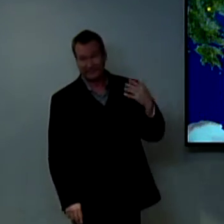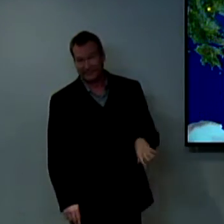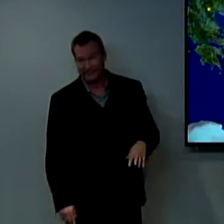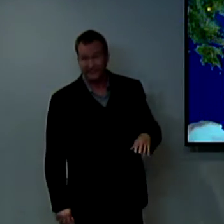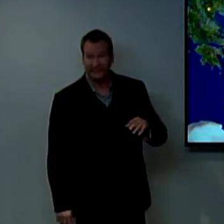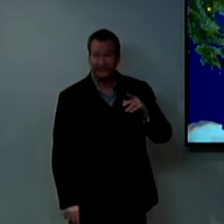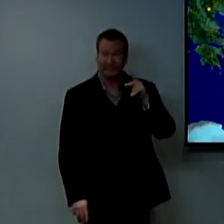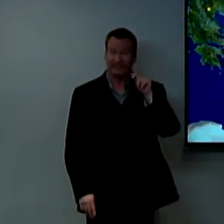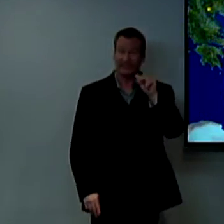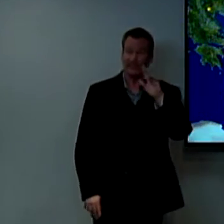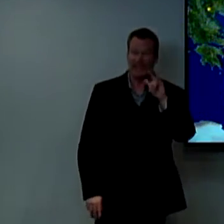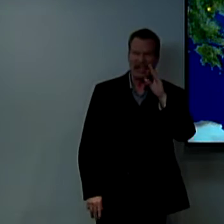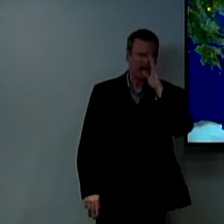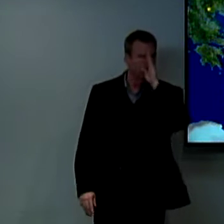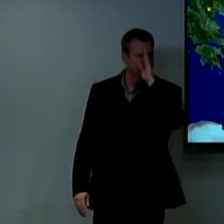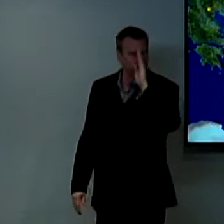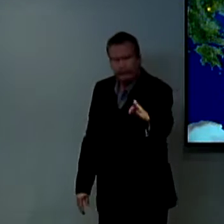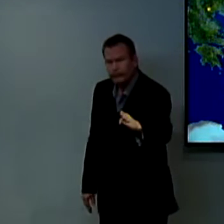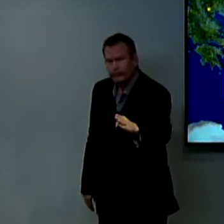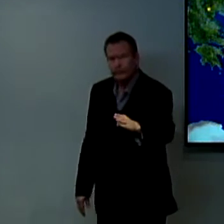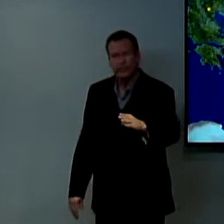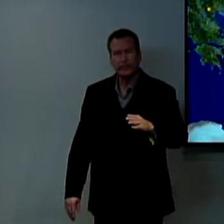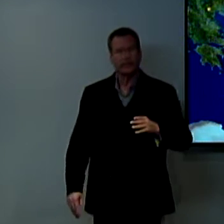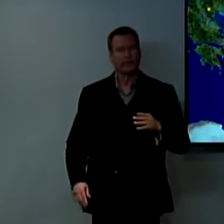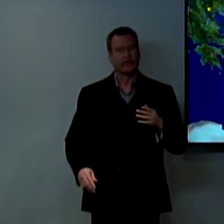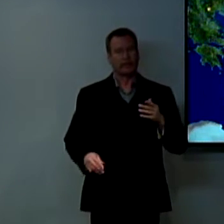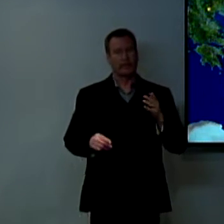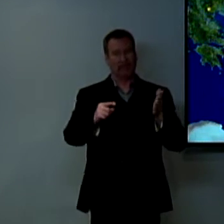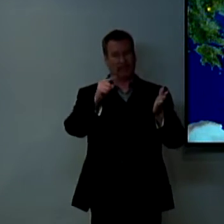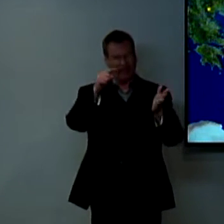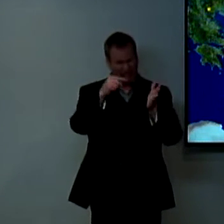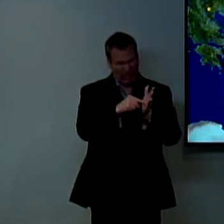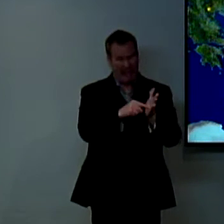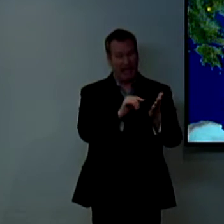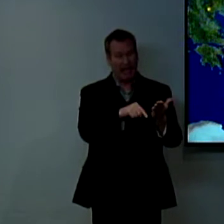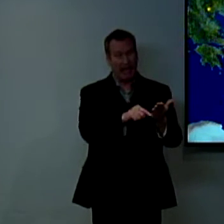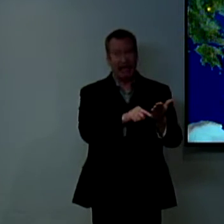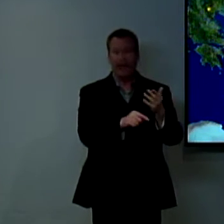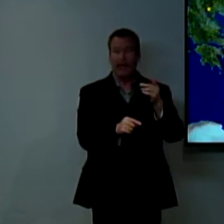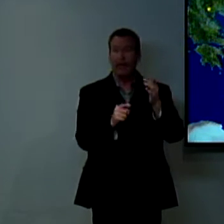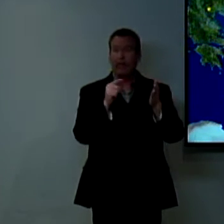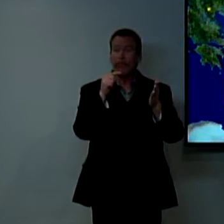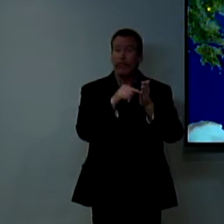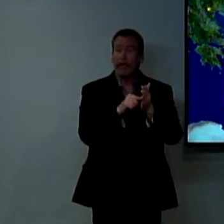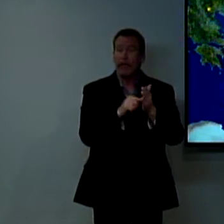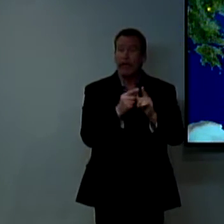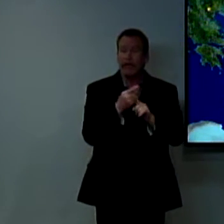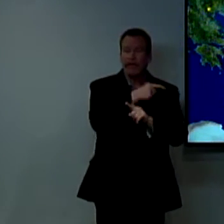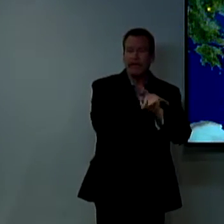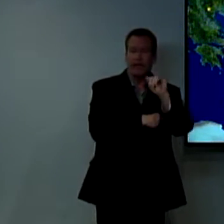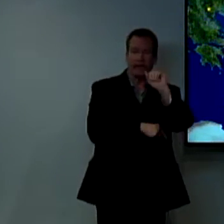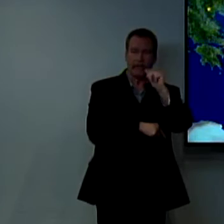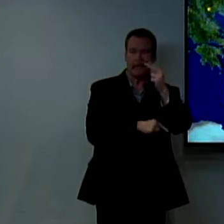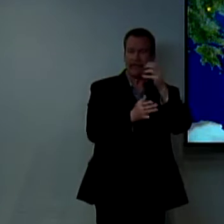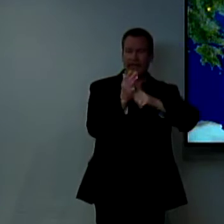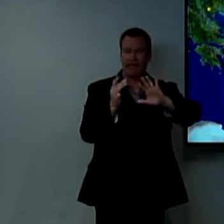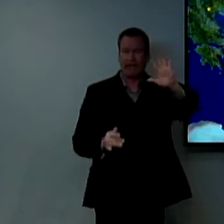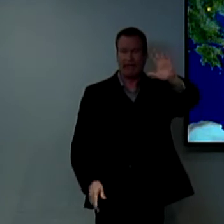and here is an awesome thing I mean he would tell them directly he said this Jesus